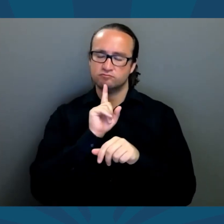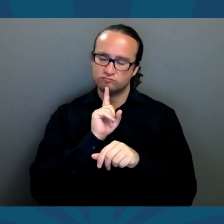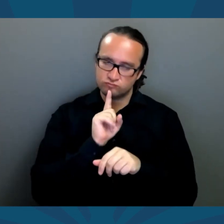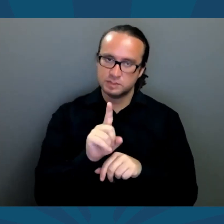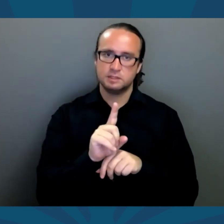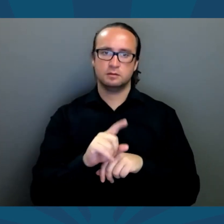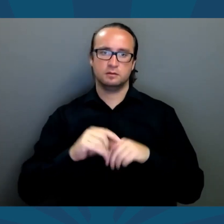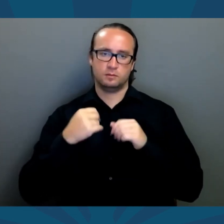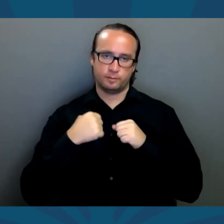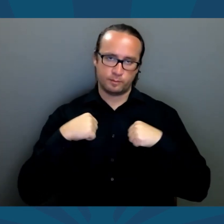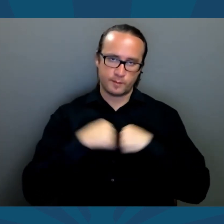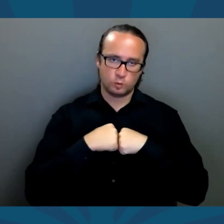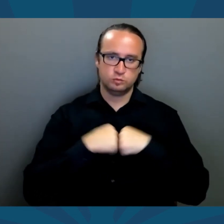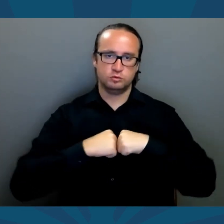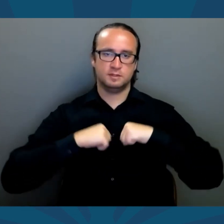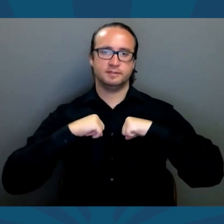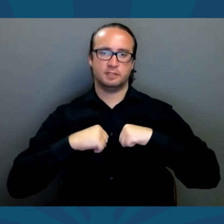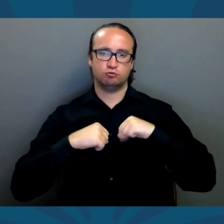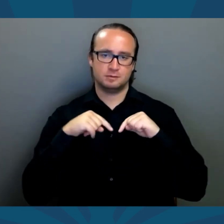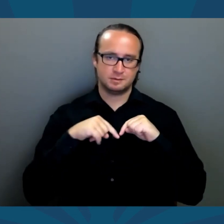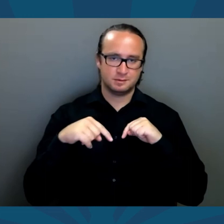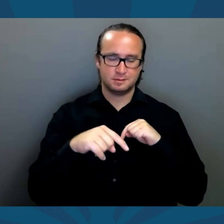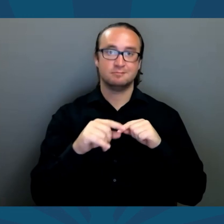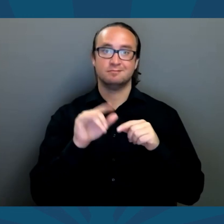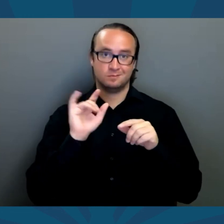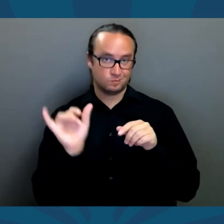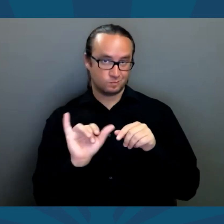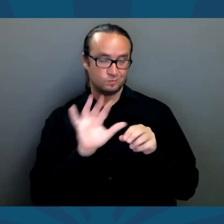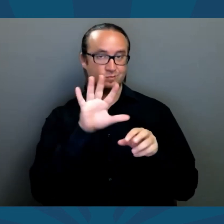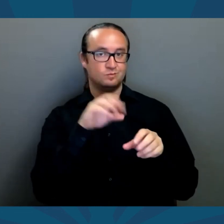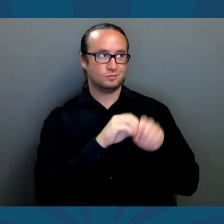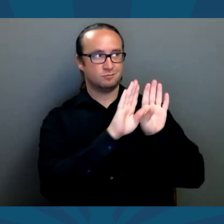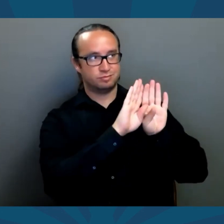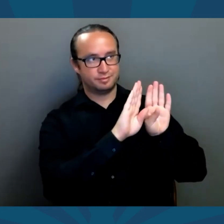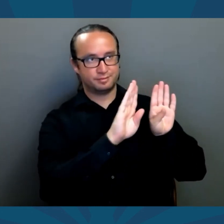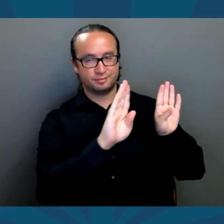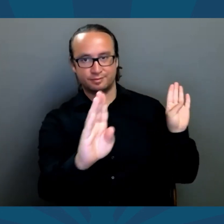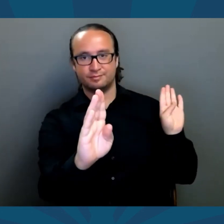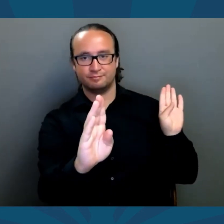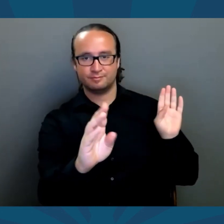She believes in real border security that includes a completed wall.